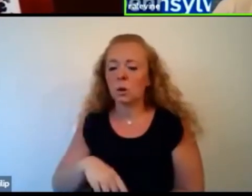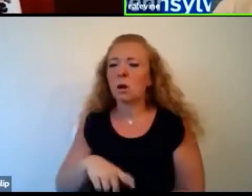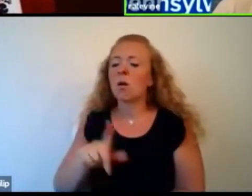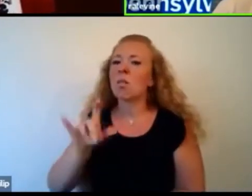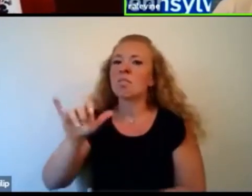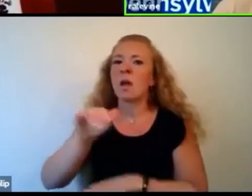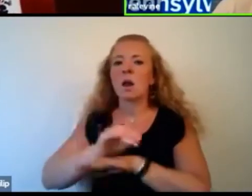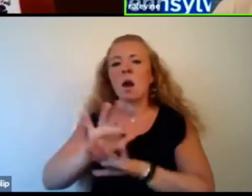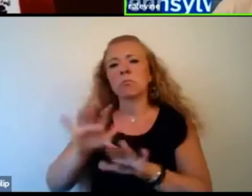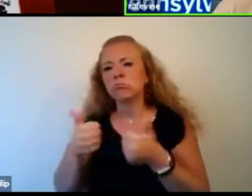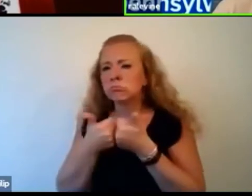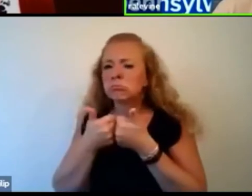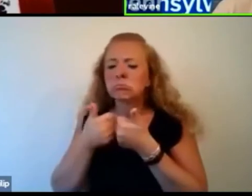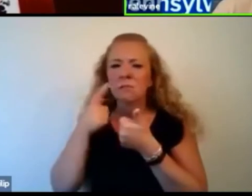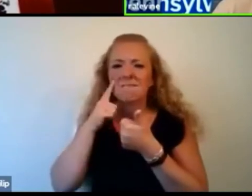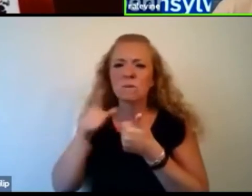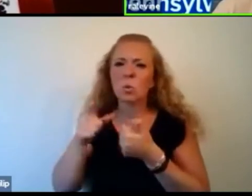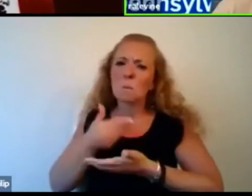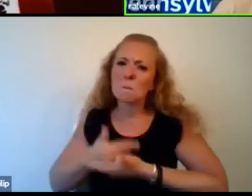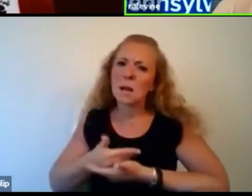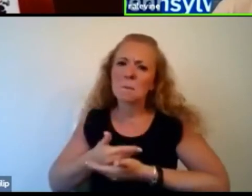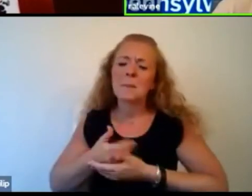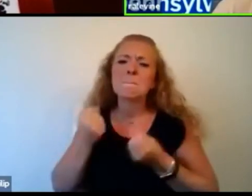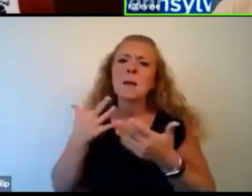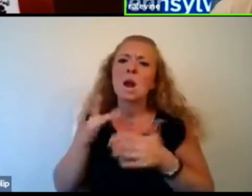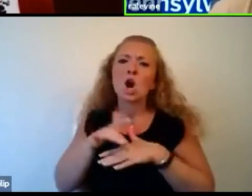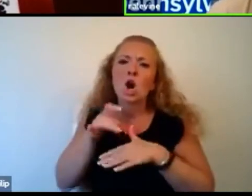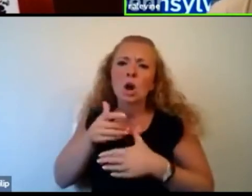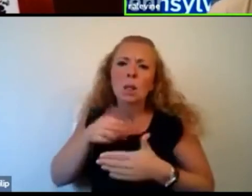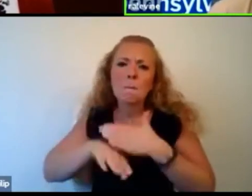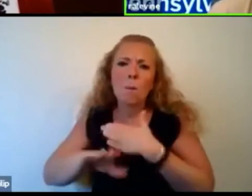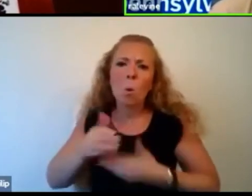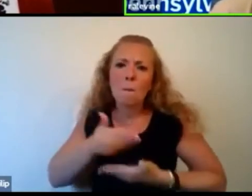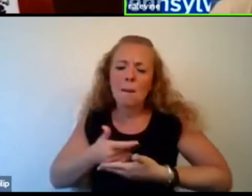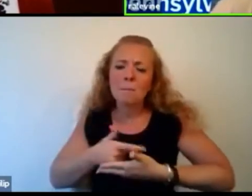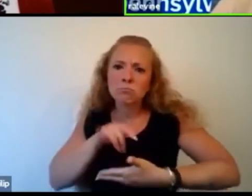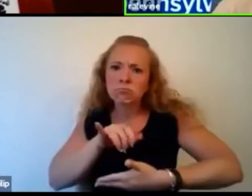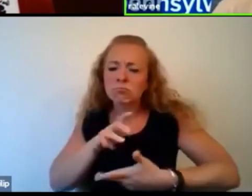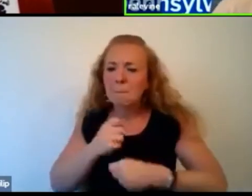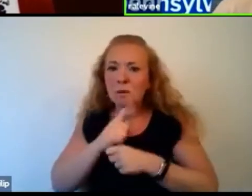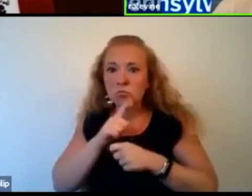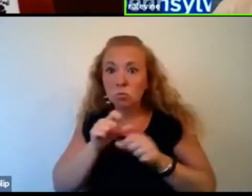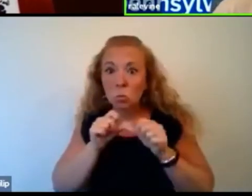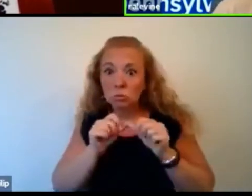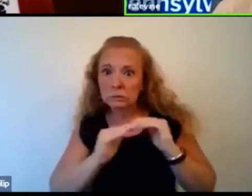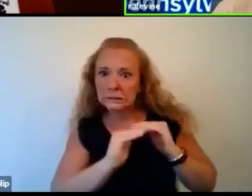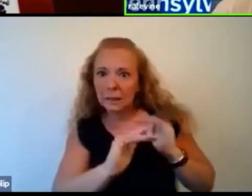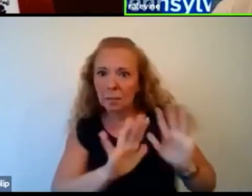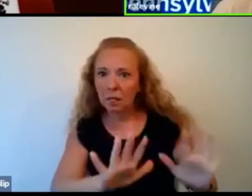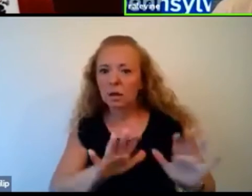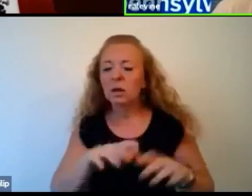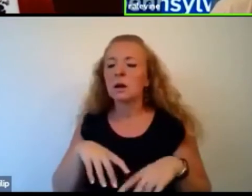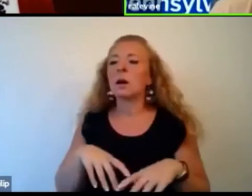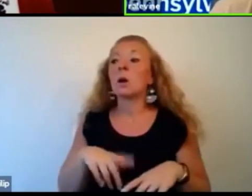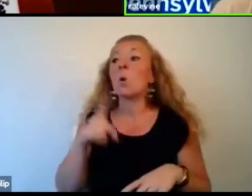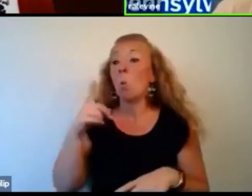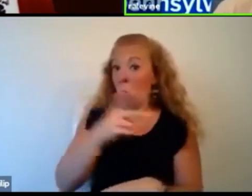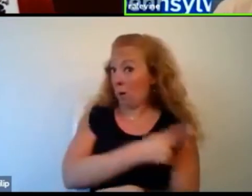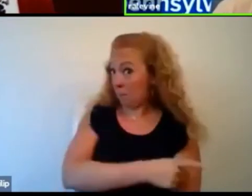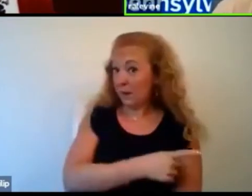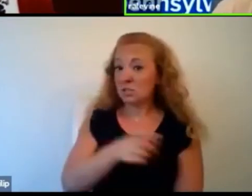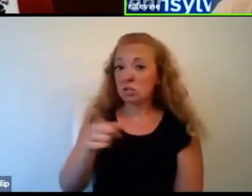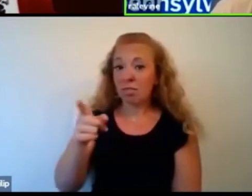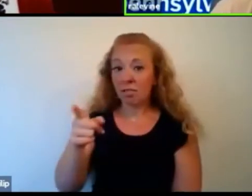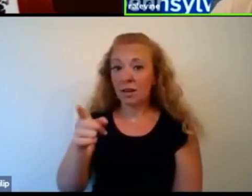in the neonatal intensive care unit, lots of premature babies that were born that I had to stabilize. Uh, and then one of the patients that was on the unit